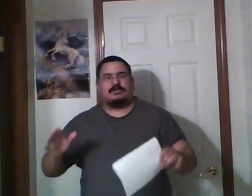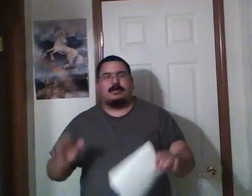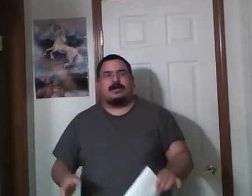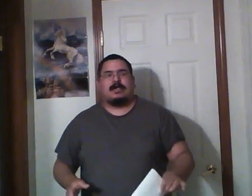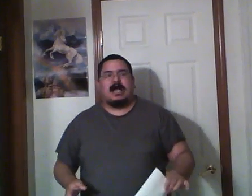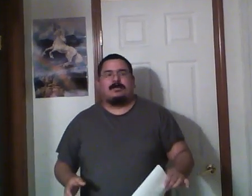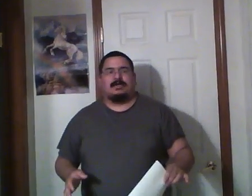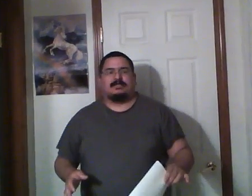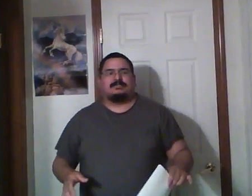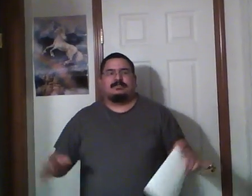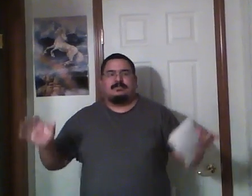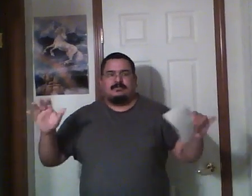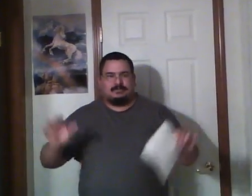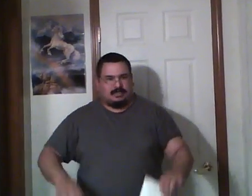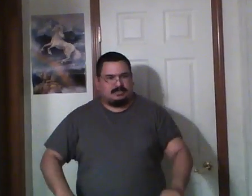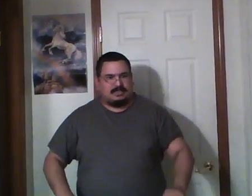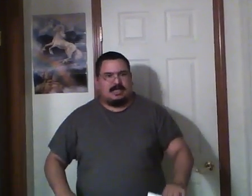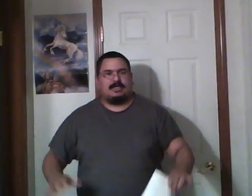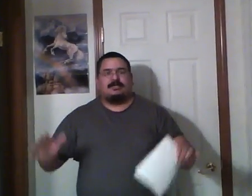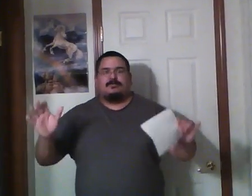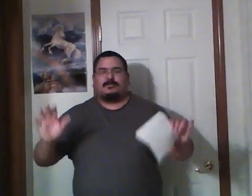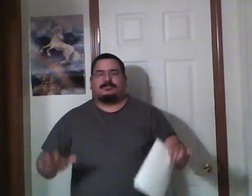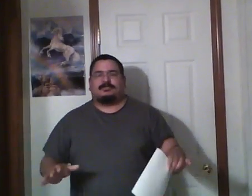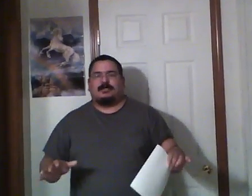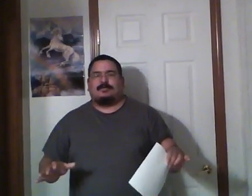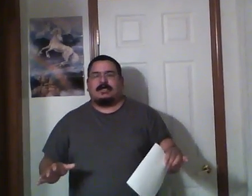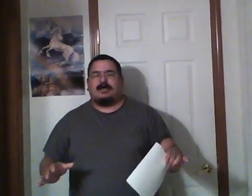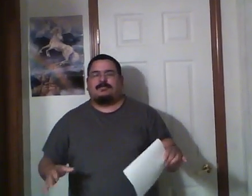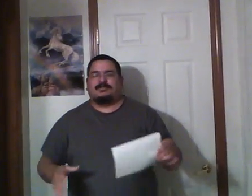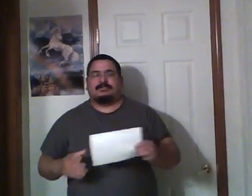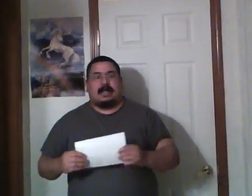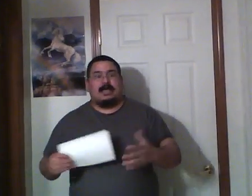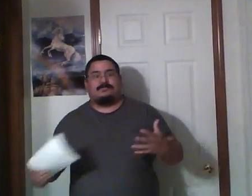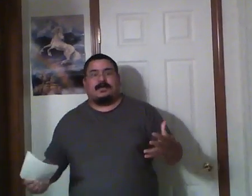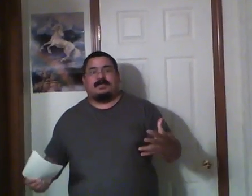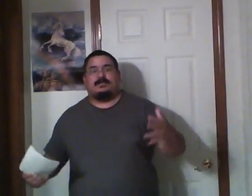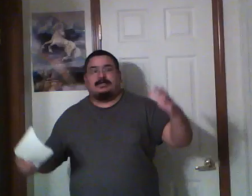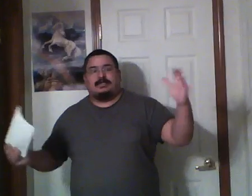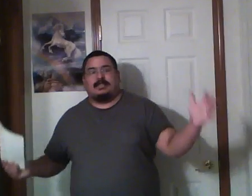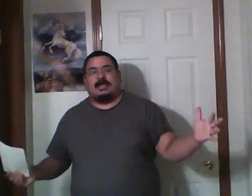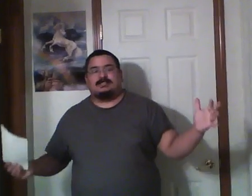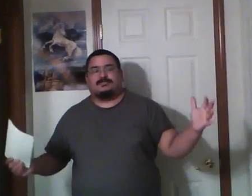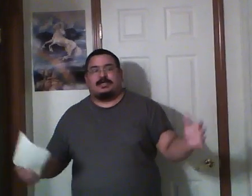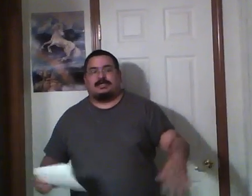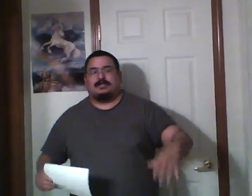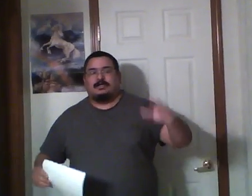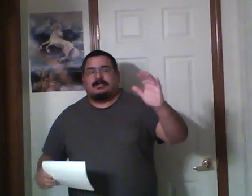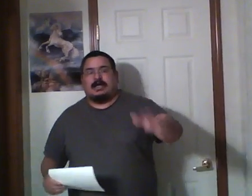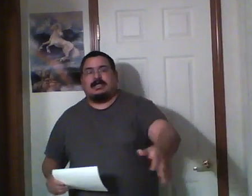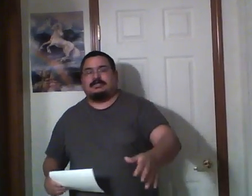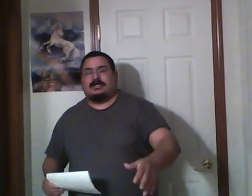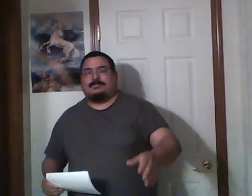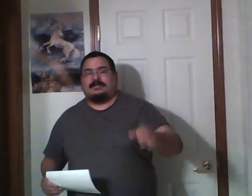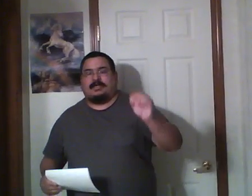going talk about comics. Starting today, we're going to start talking about comic books that I read in the last week. I'd like to talk about the